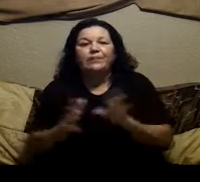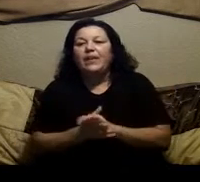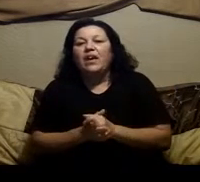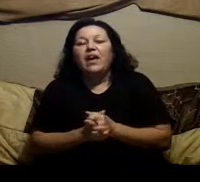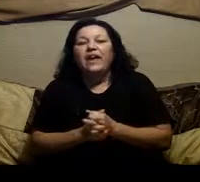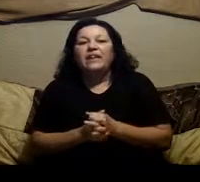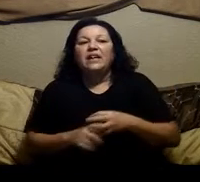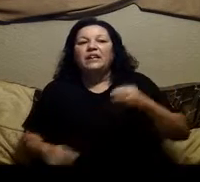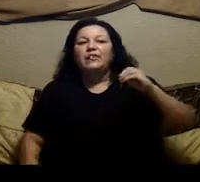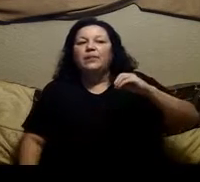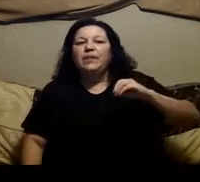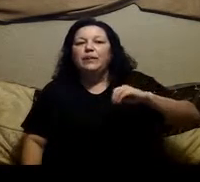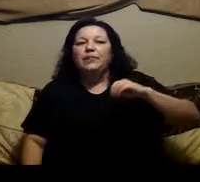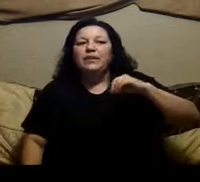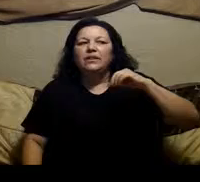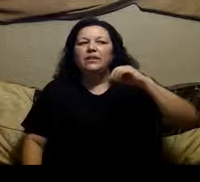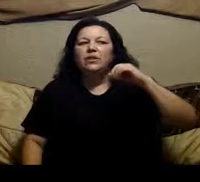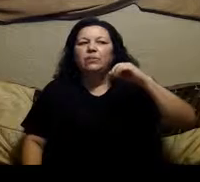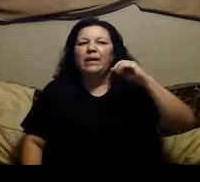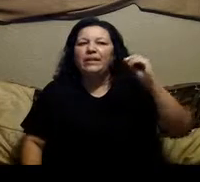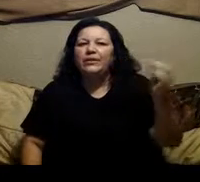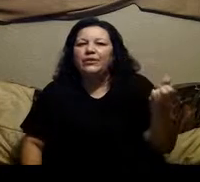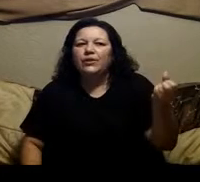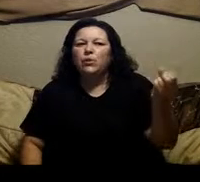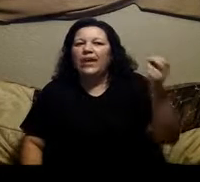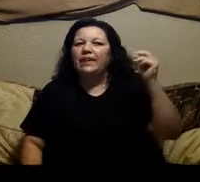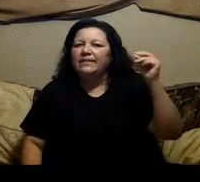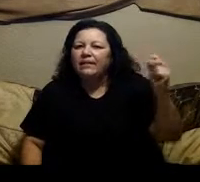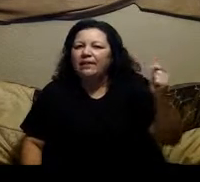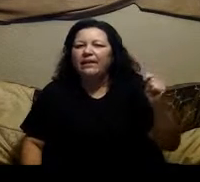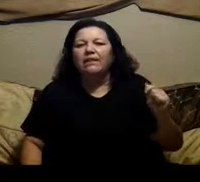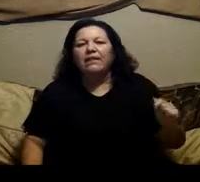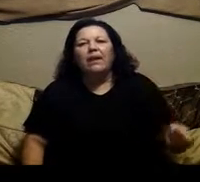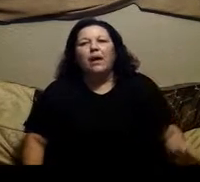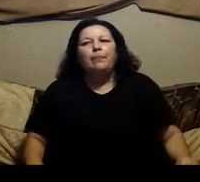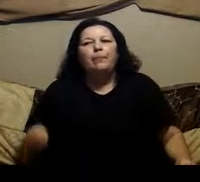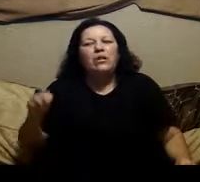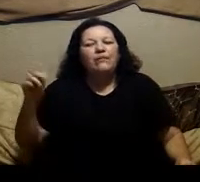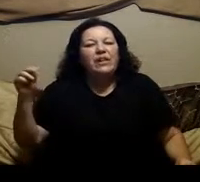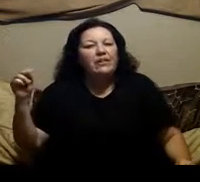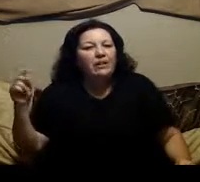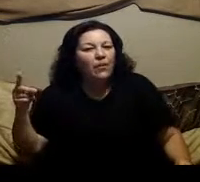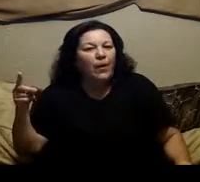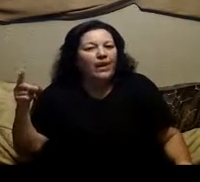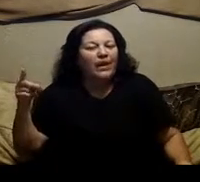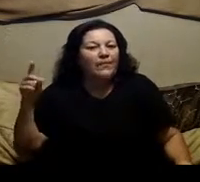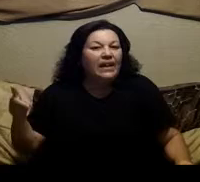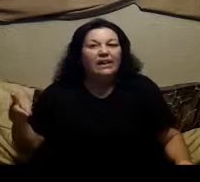and sometimes you might hear it a certain way and it doesn't click but you have to hear it another way and then it